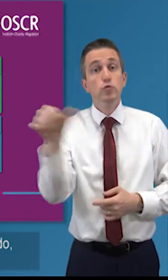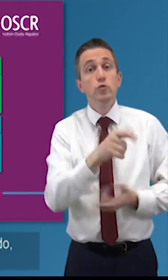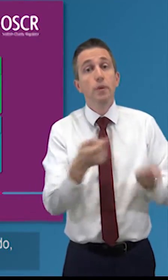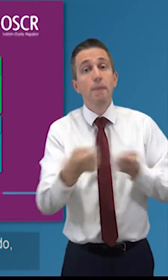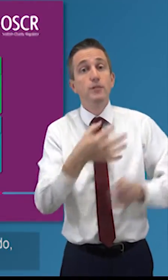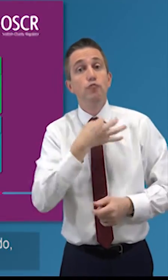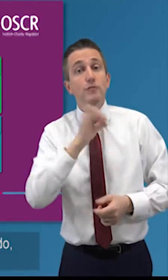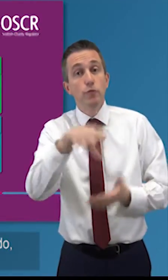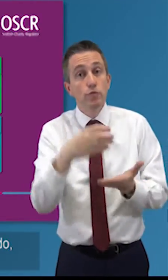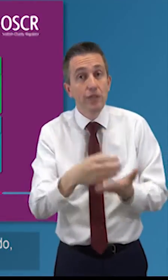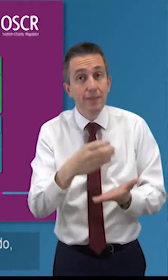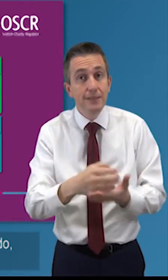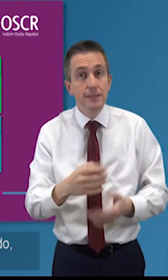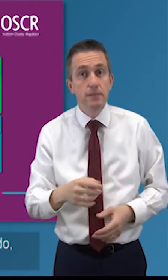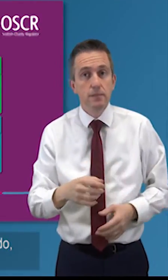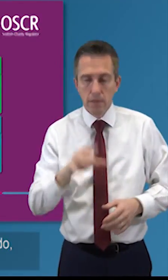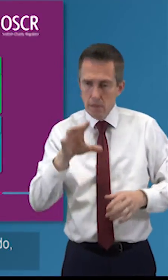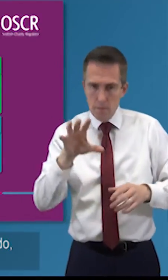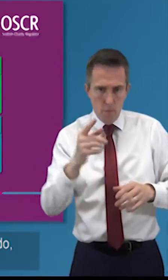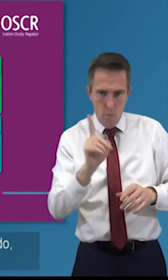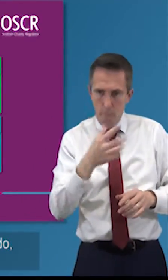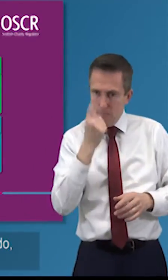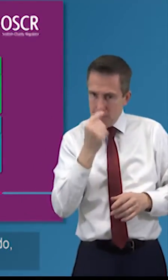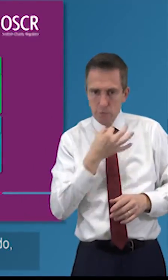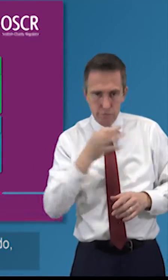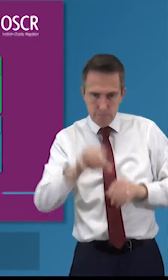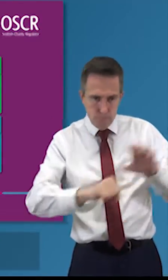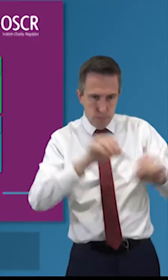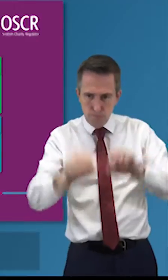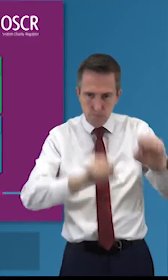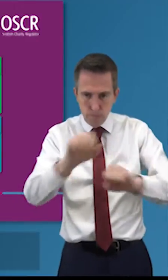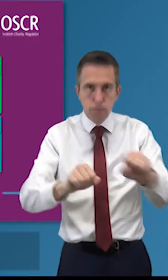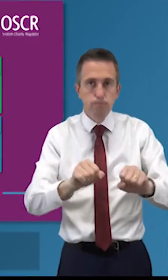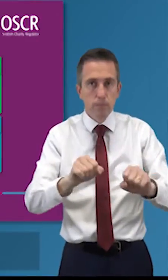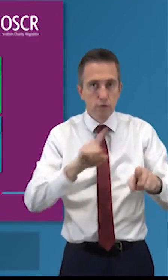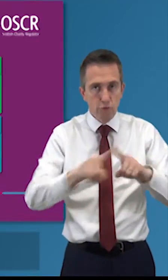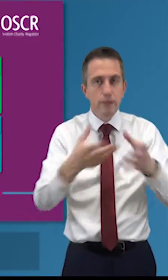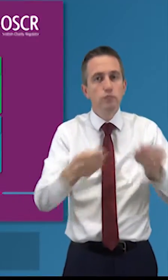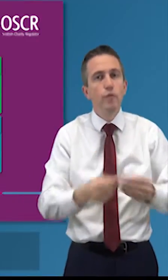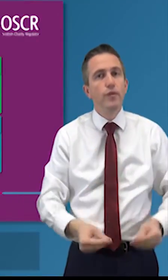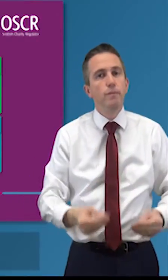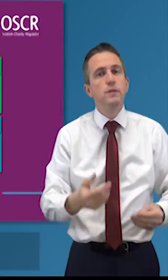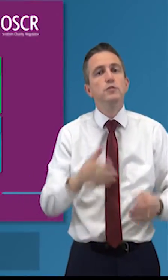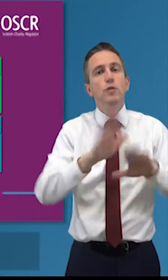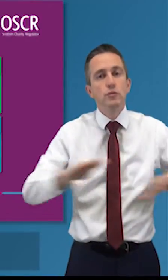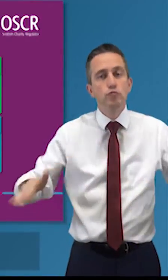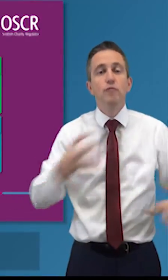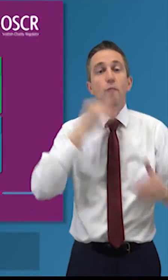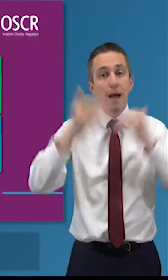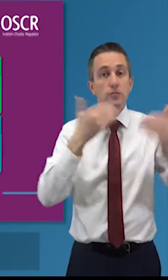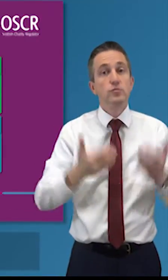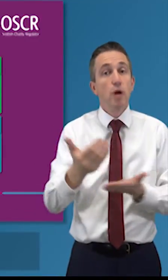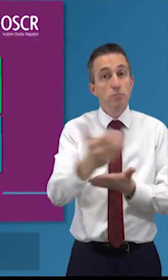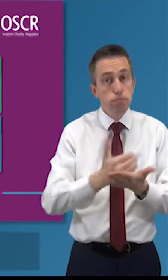charity what does it do what risks are there in what you do to children or to vulnerable adults